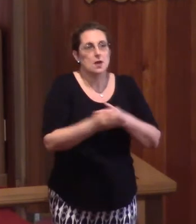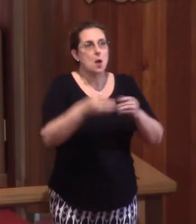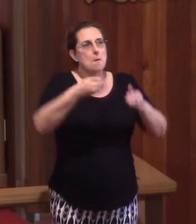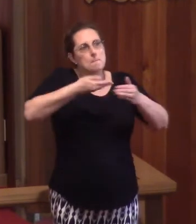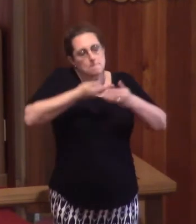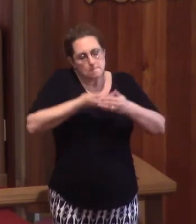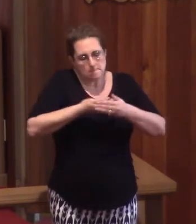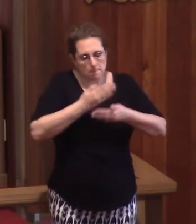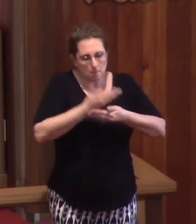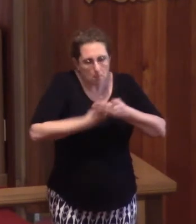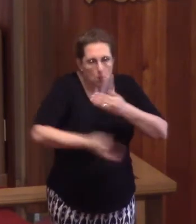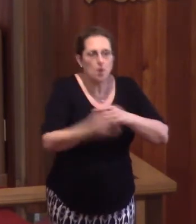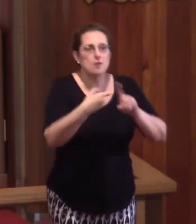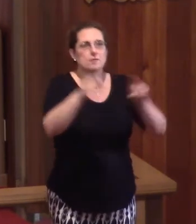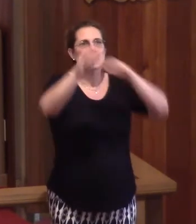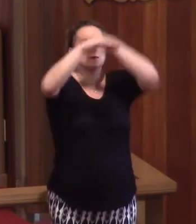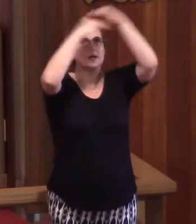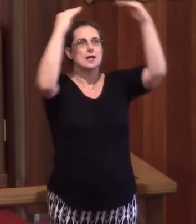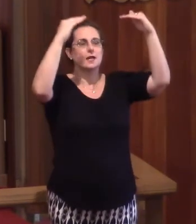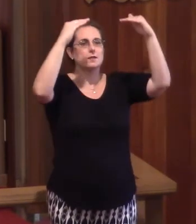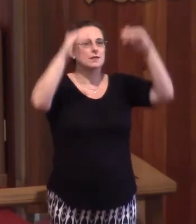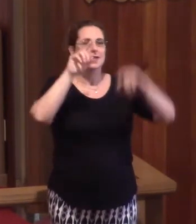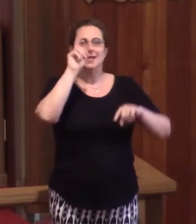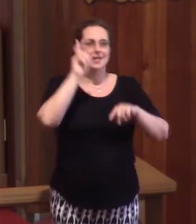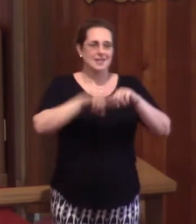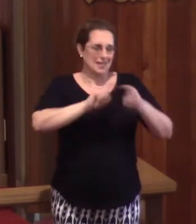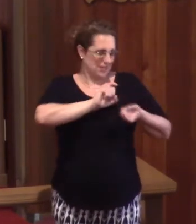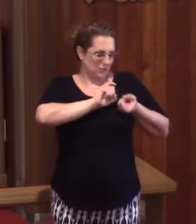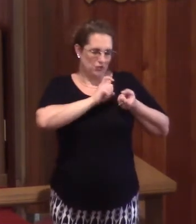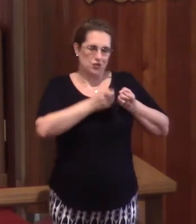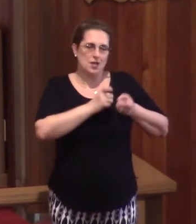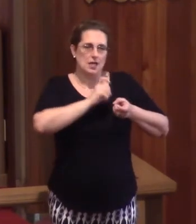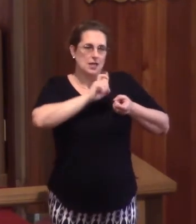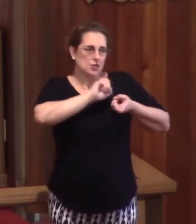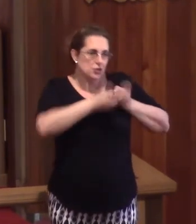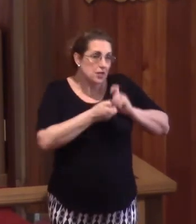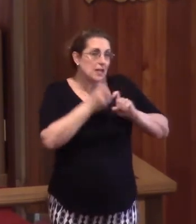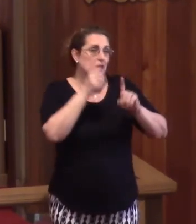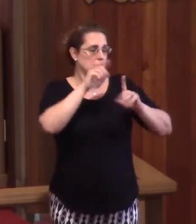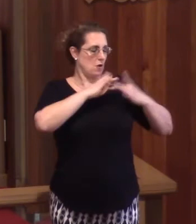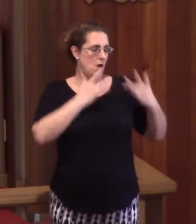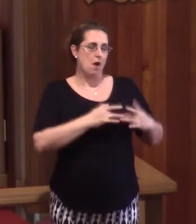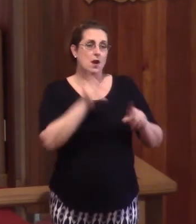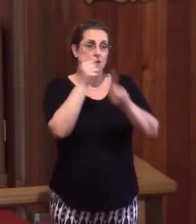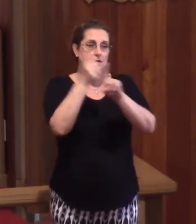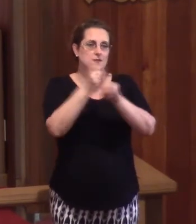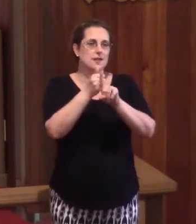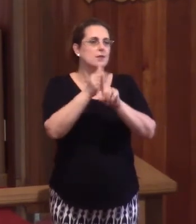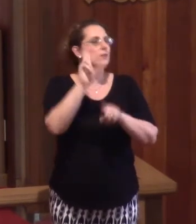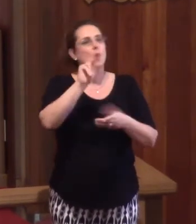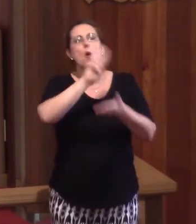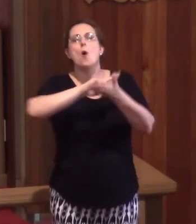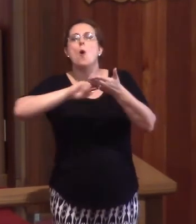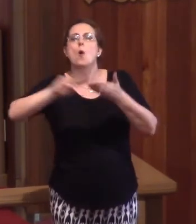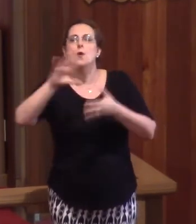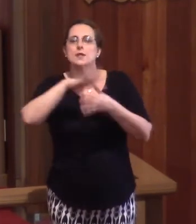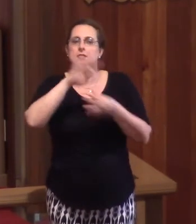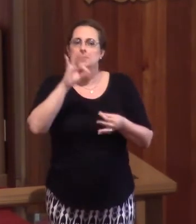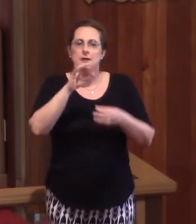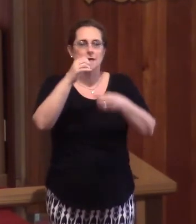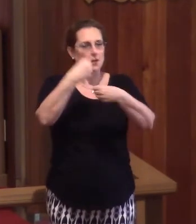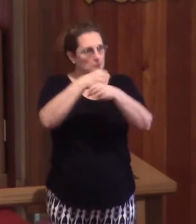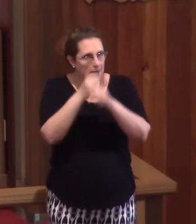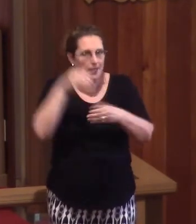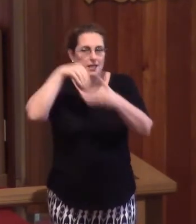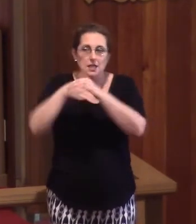heaven. You can't reset your mind, heart, and will. No. The Holy Spirit must create in you a new heart, mind,